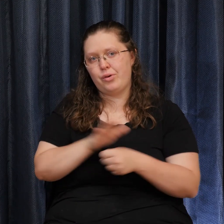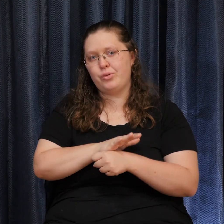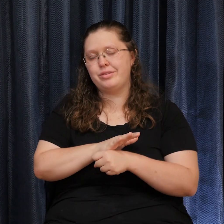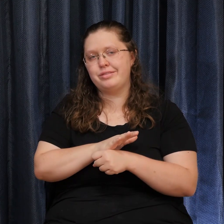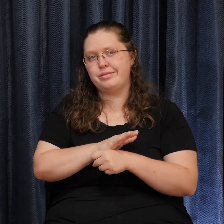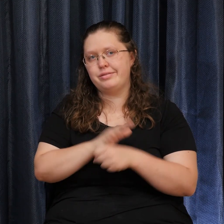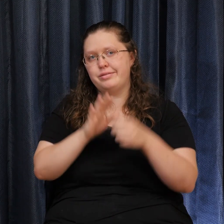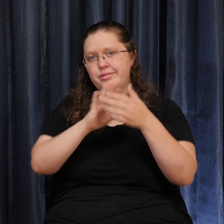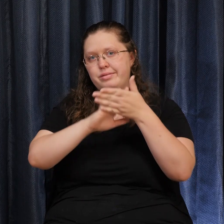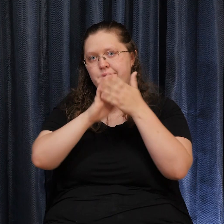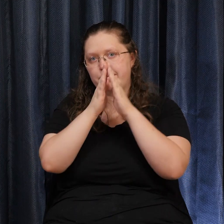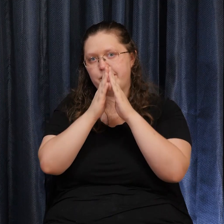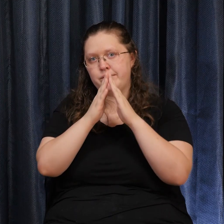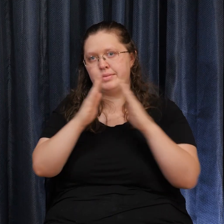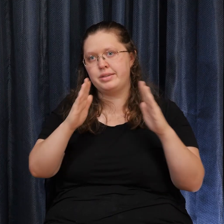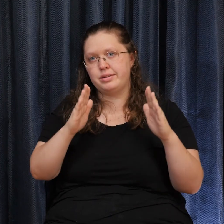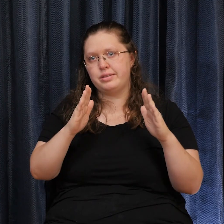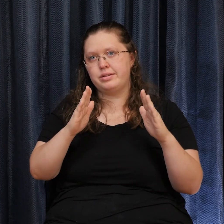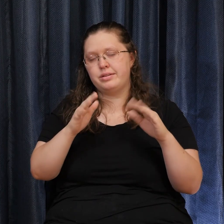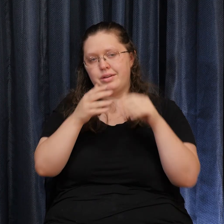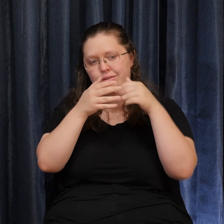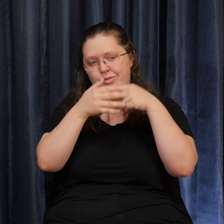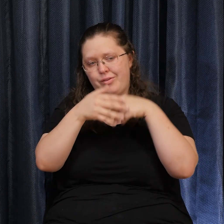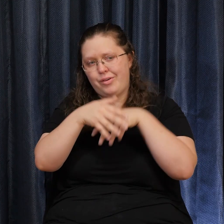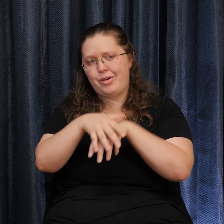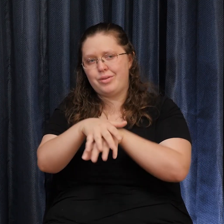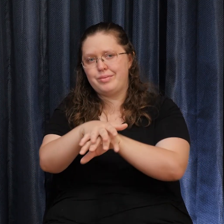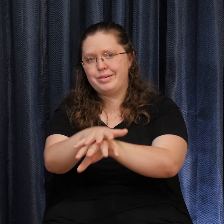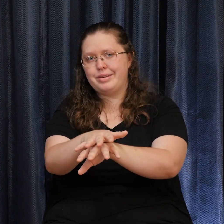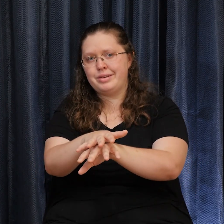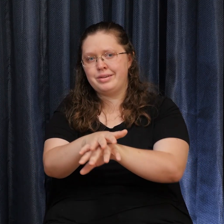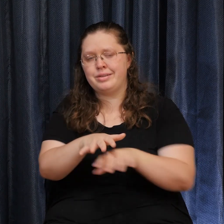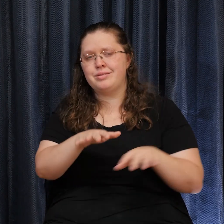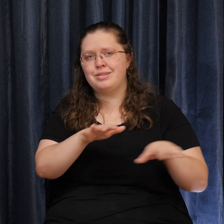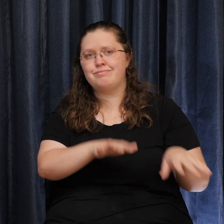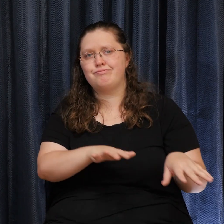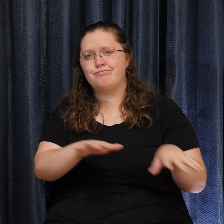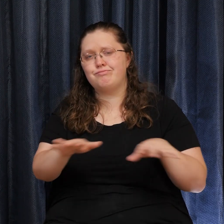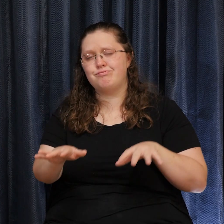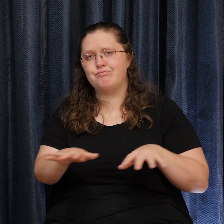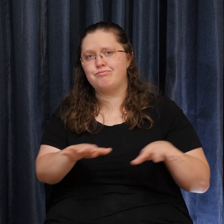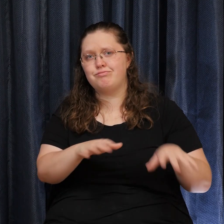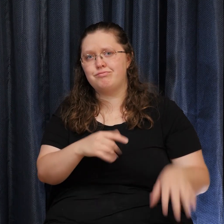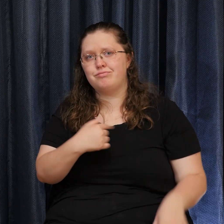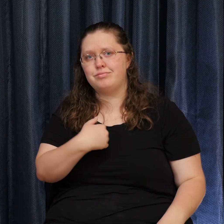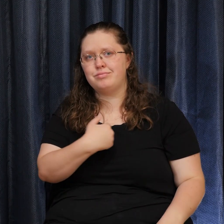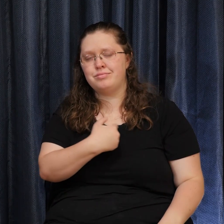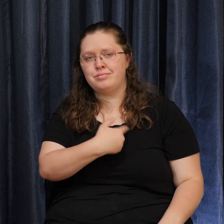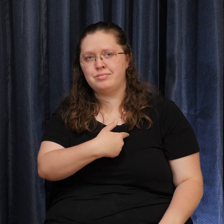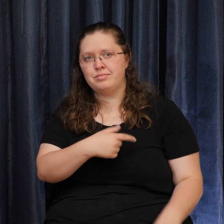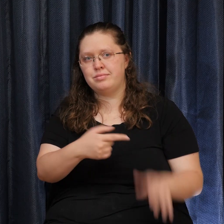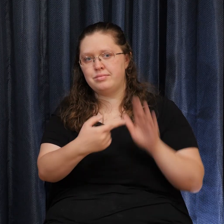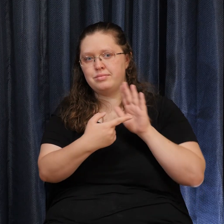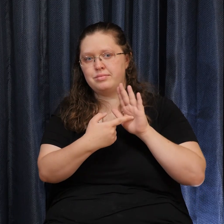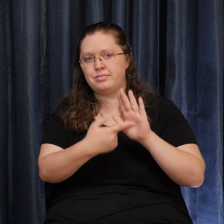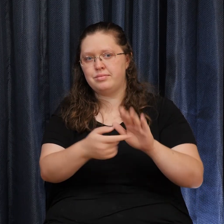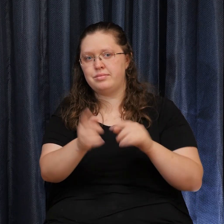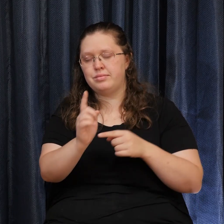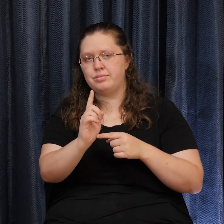Of harmony And calm That we That Projecting In this moment On these People And this